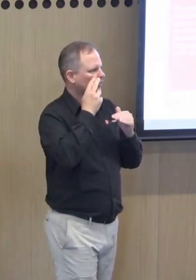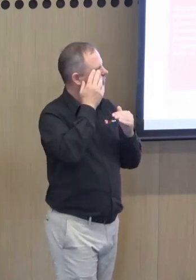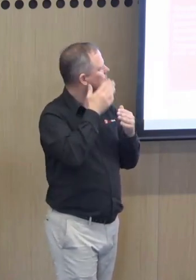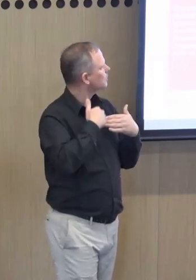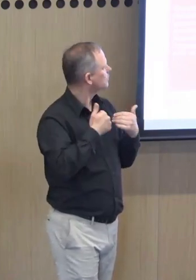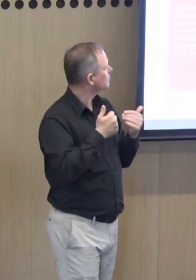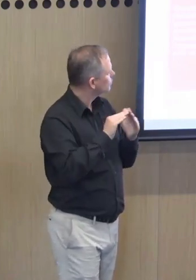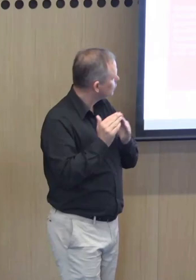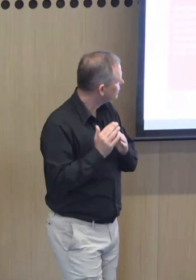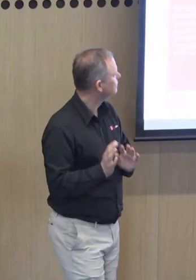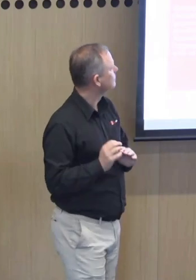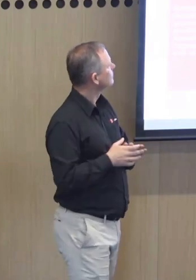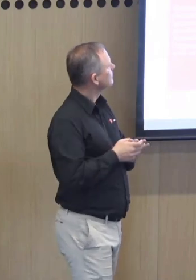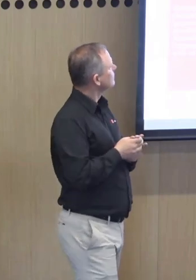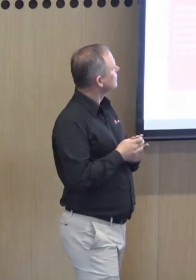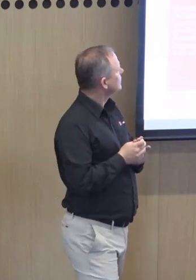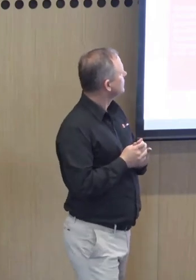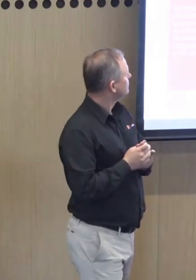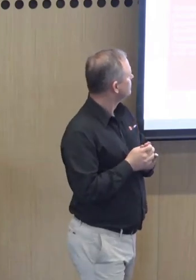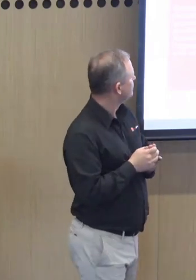services to the deaf and hard of hearing cohort.